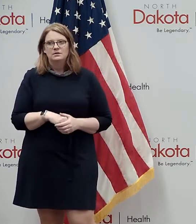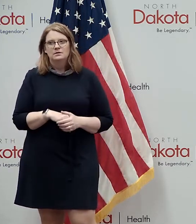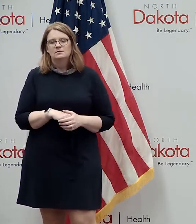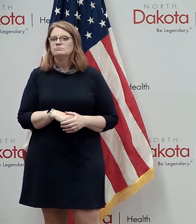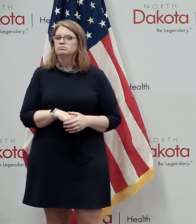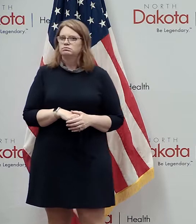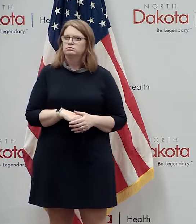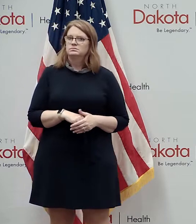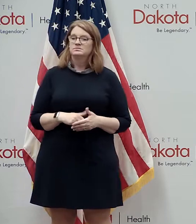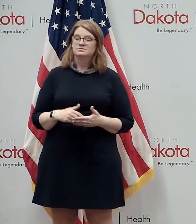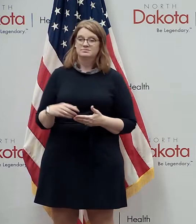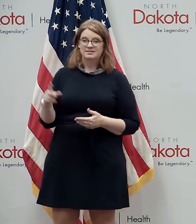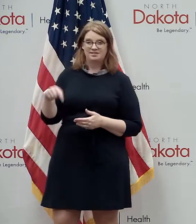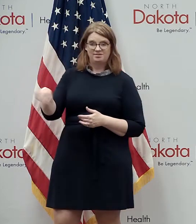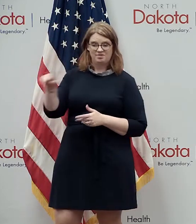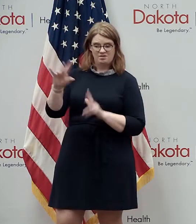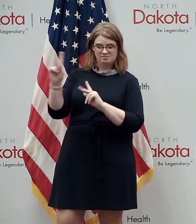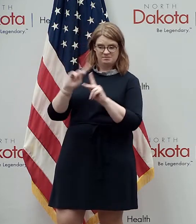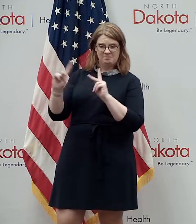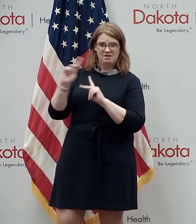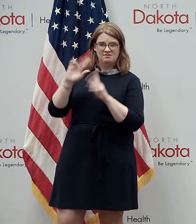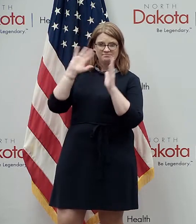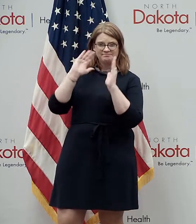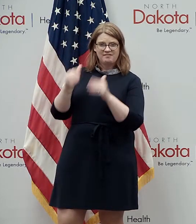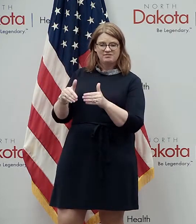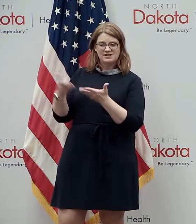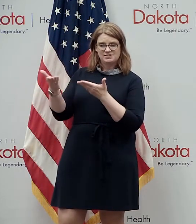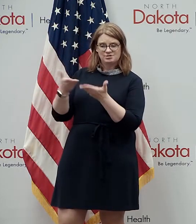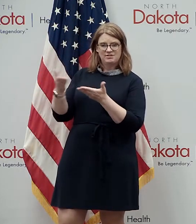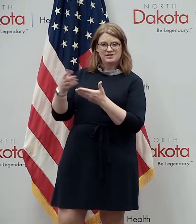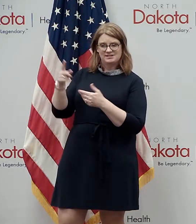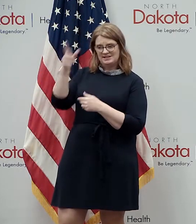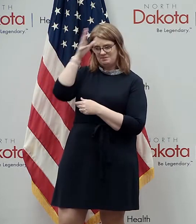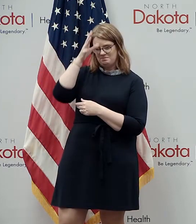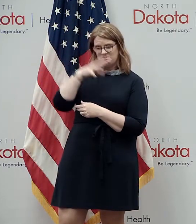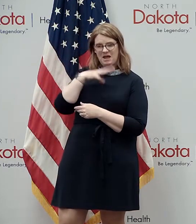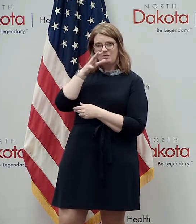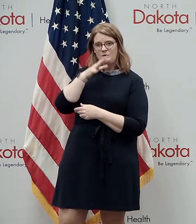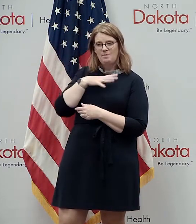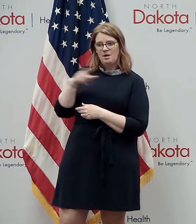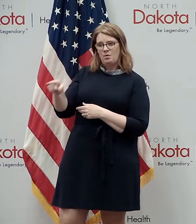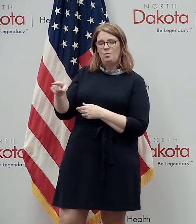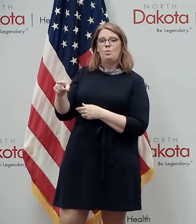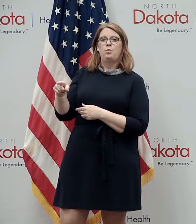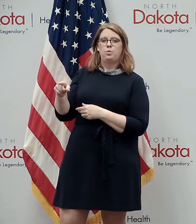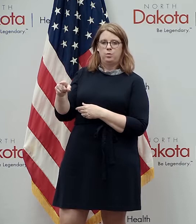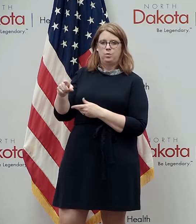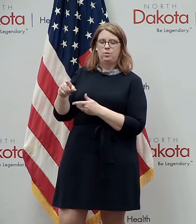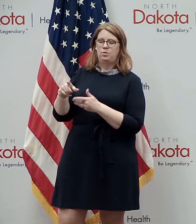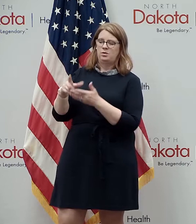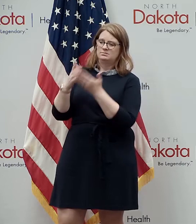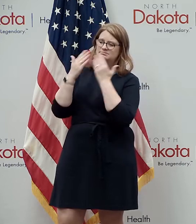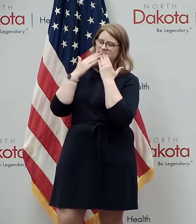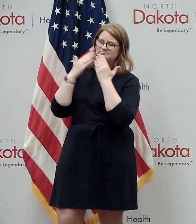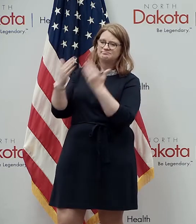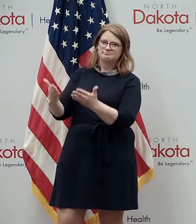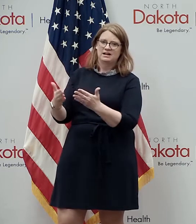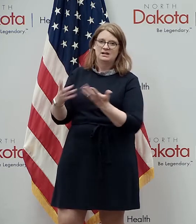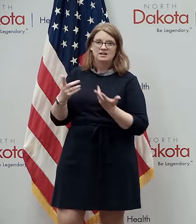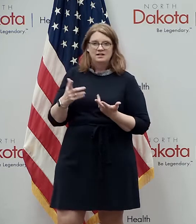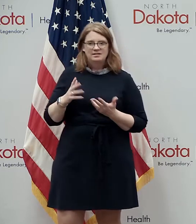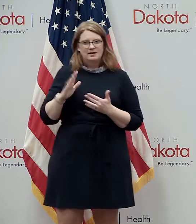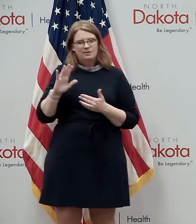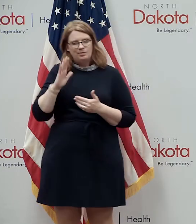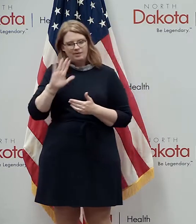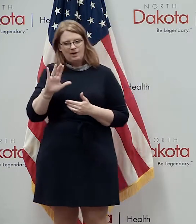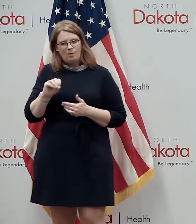grateful to these service-minded men and women who in many cases have put their personal lives on hold uh their